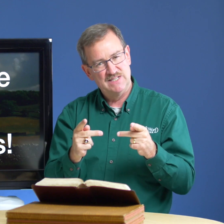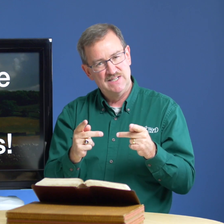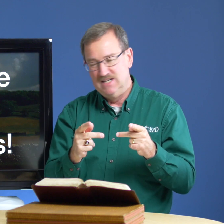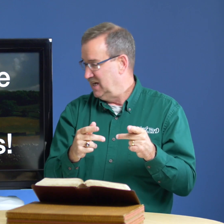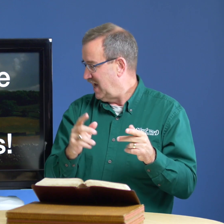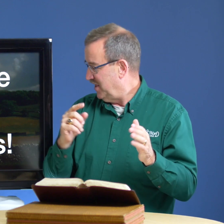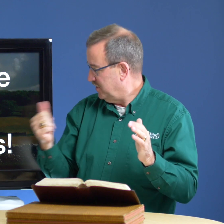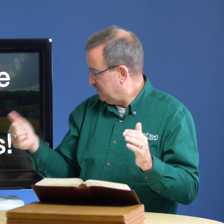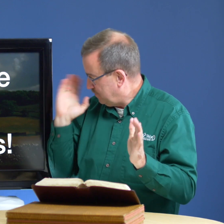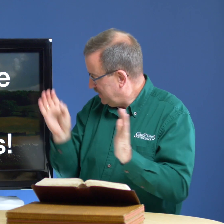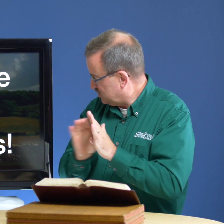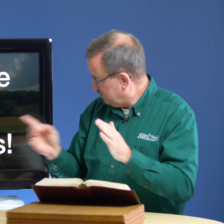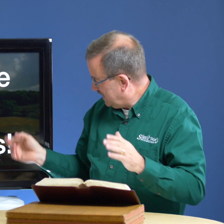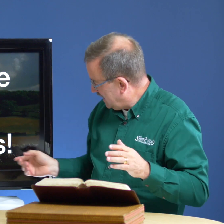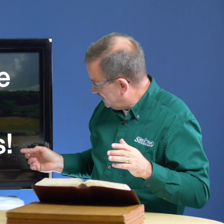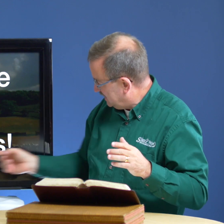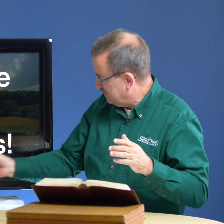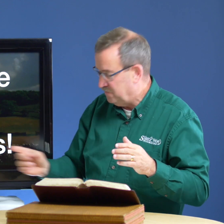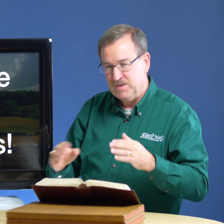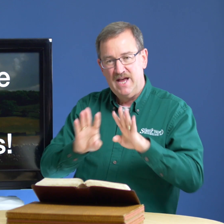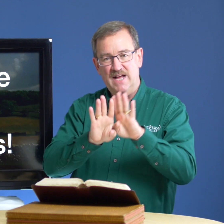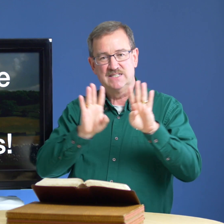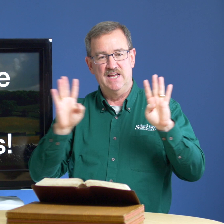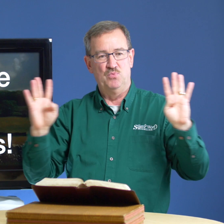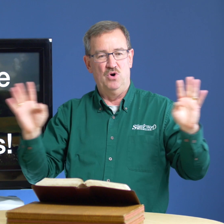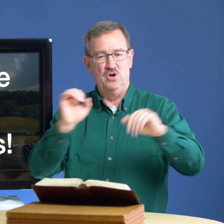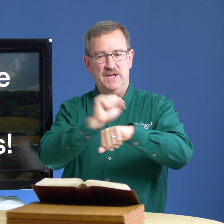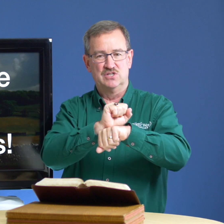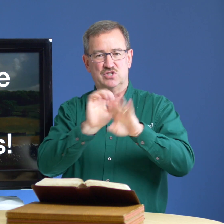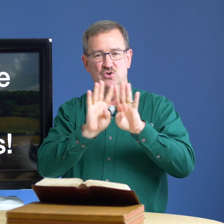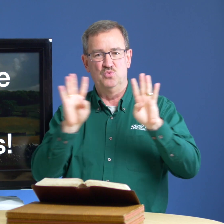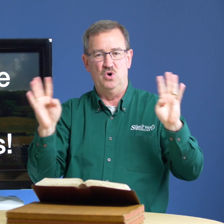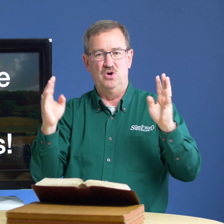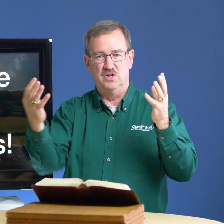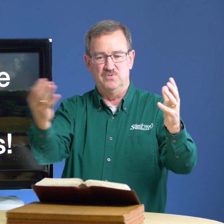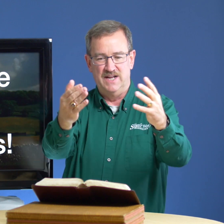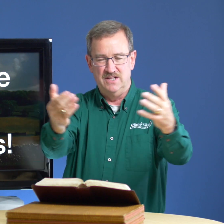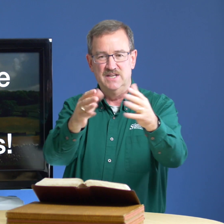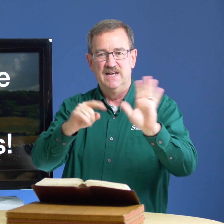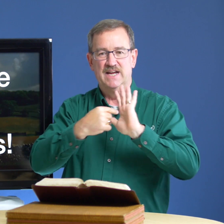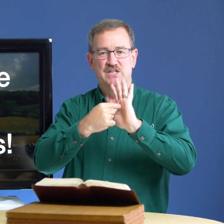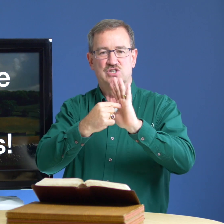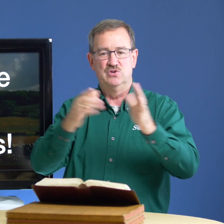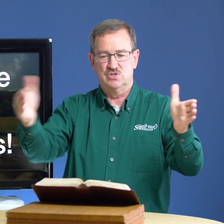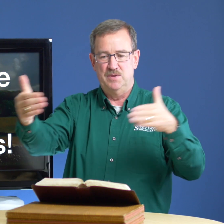the the picture behind here has a wall a stone wall around and it shows the